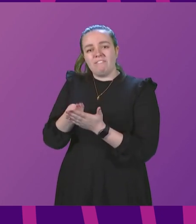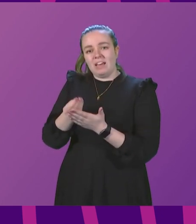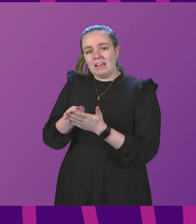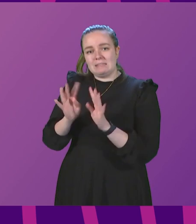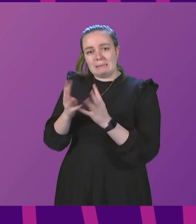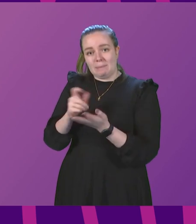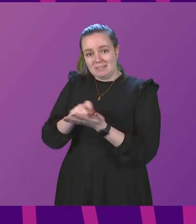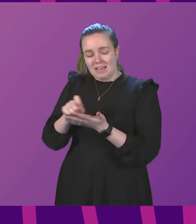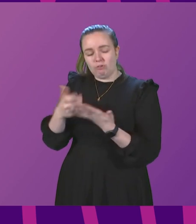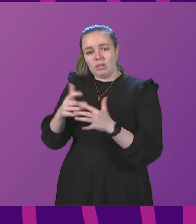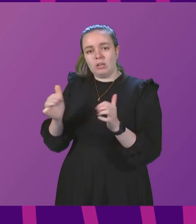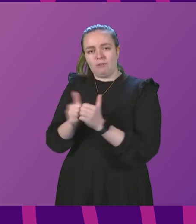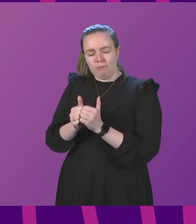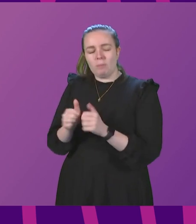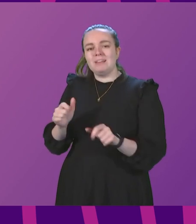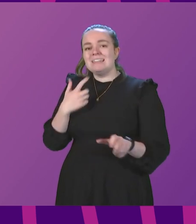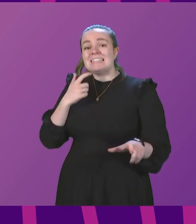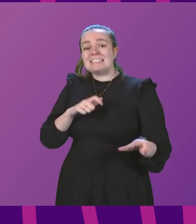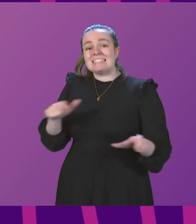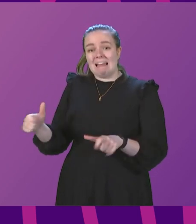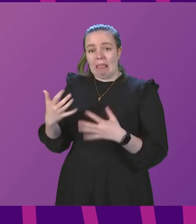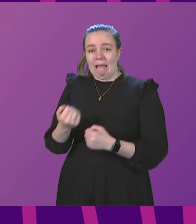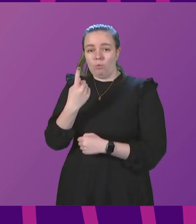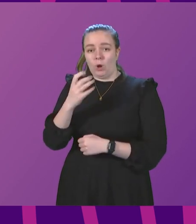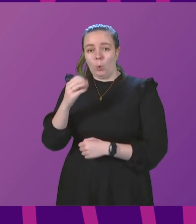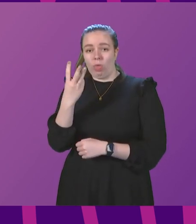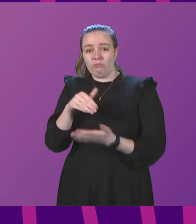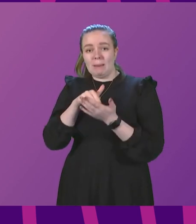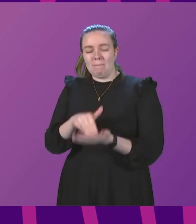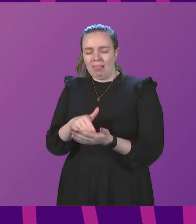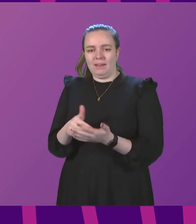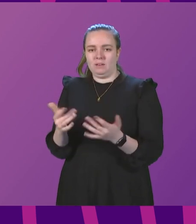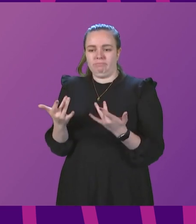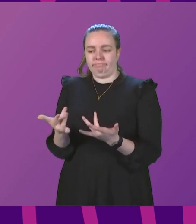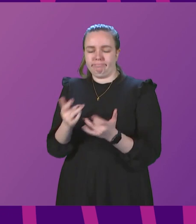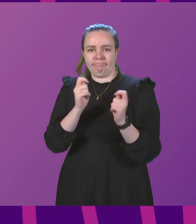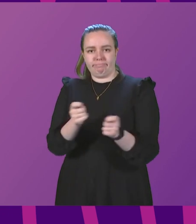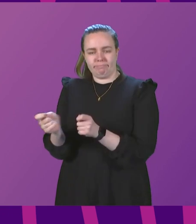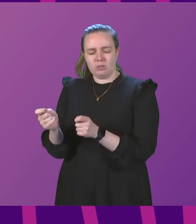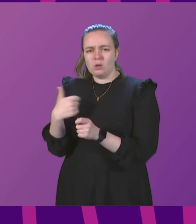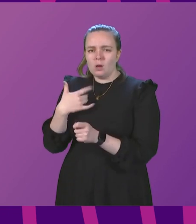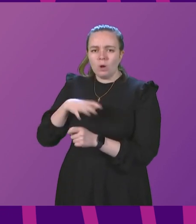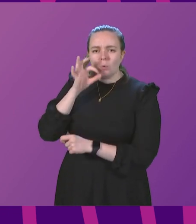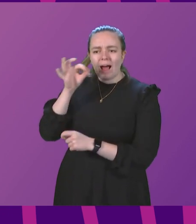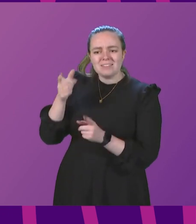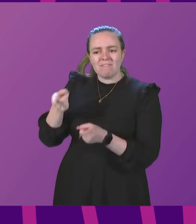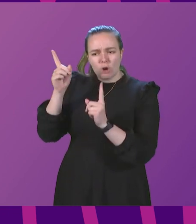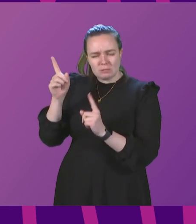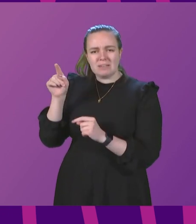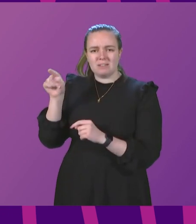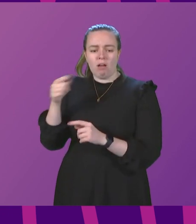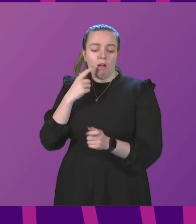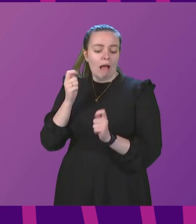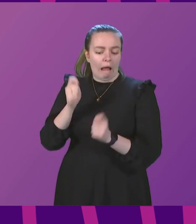confirmed that there is still as yet £103 million unallocated. So, can I ask the First Minister when that